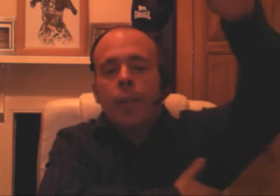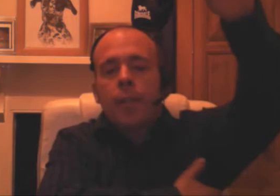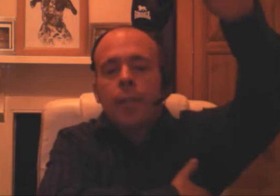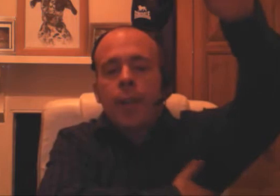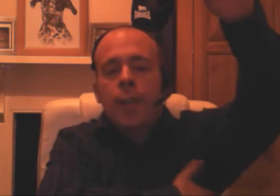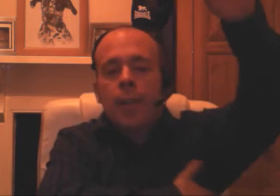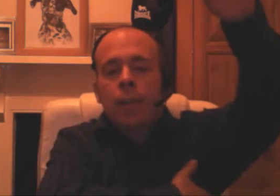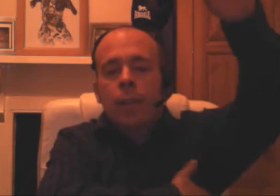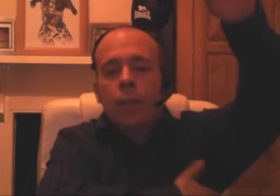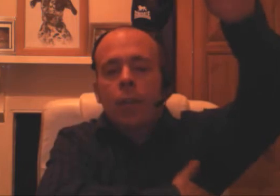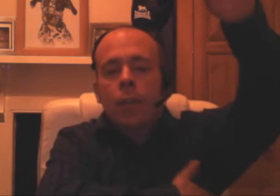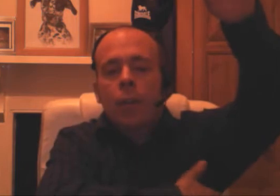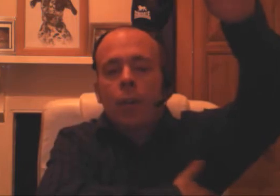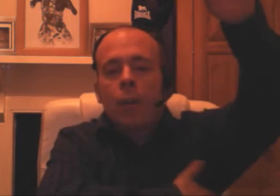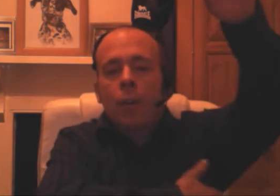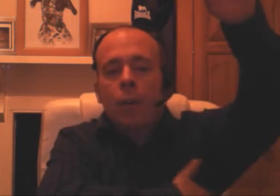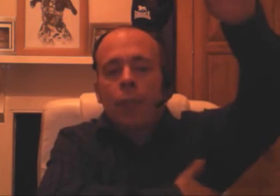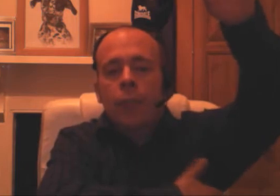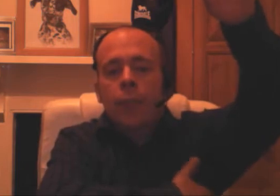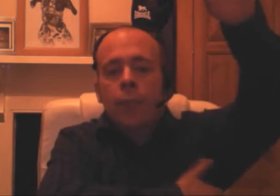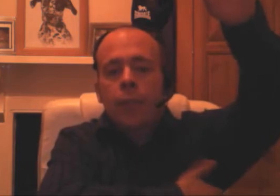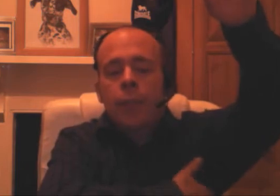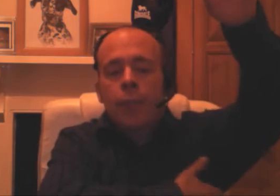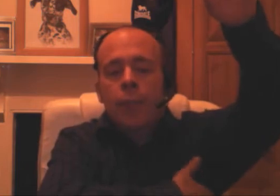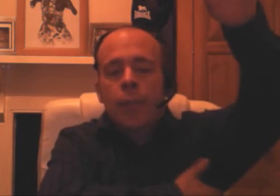This feeling of difficulty of breathing.